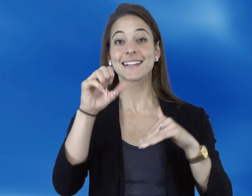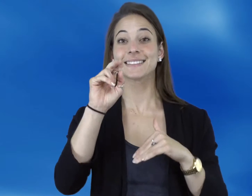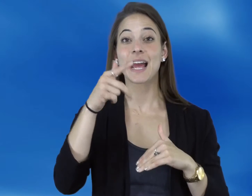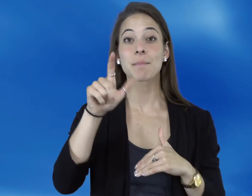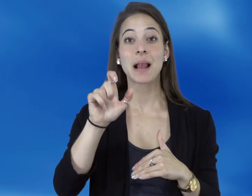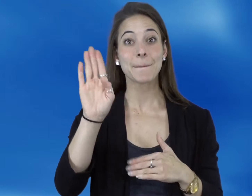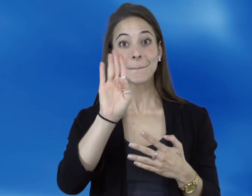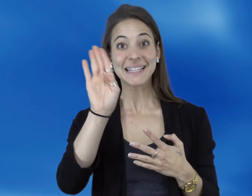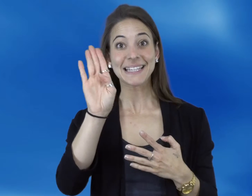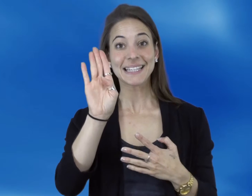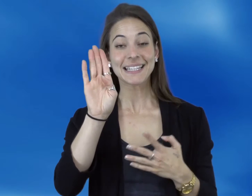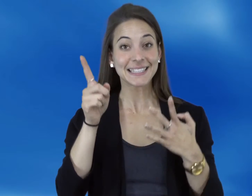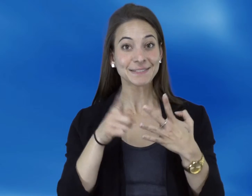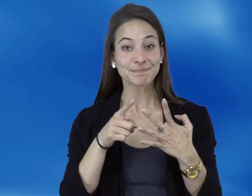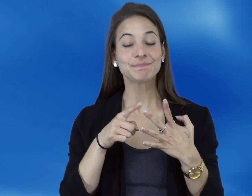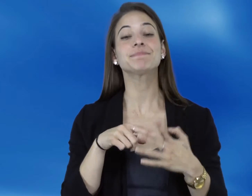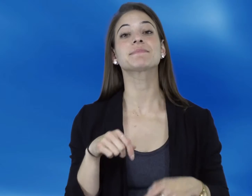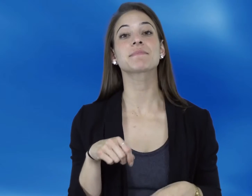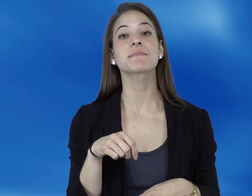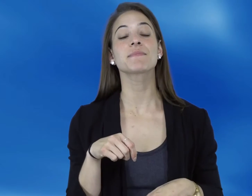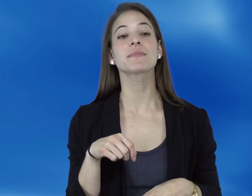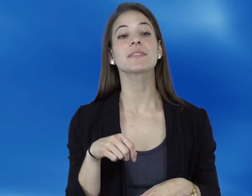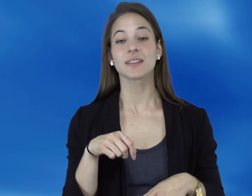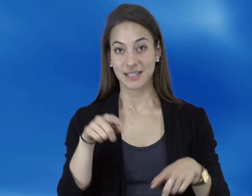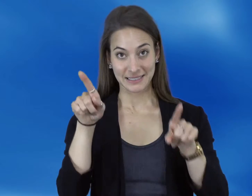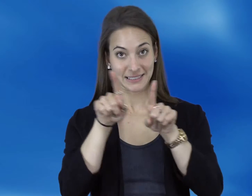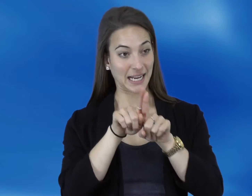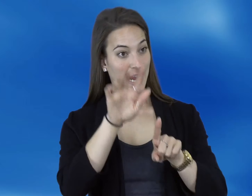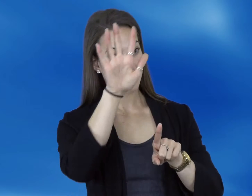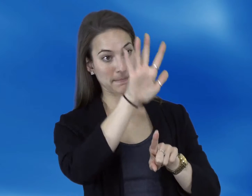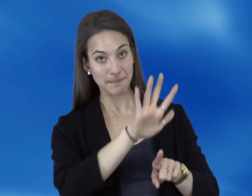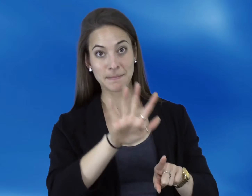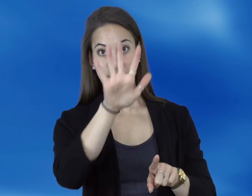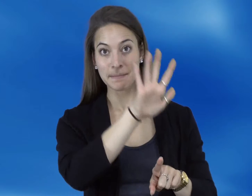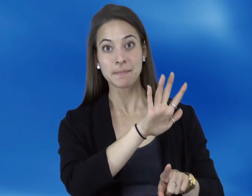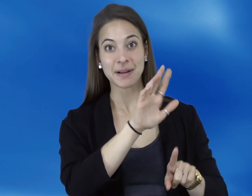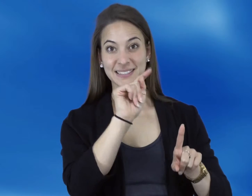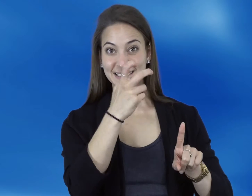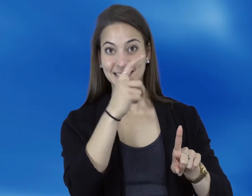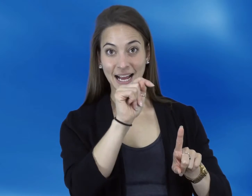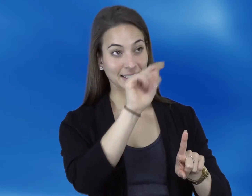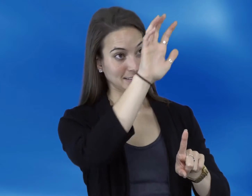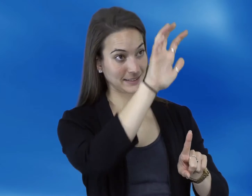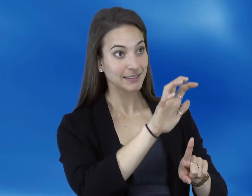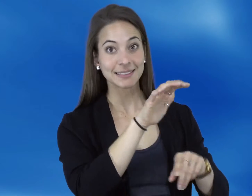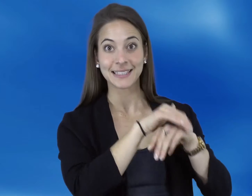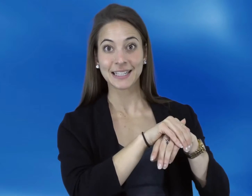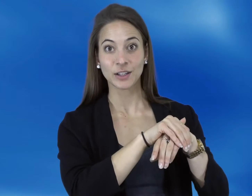In sample B, it has the same webpage layout, but there is a thumbnail video interpretation located to the left of the written